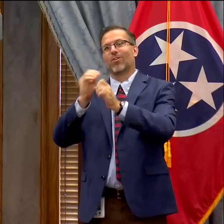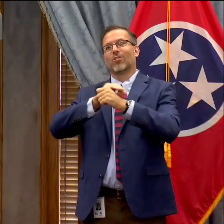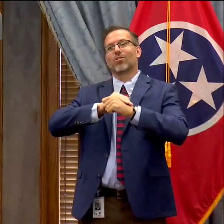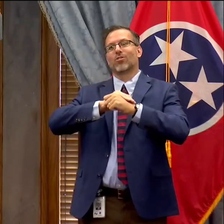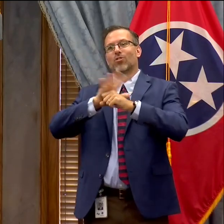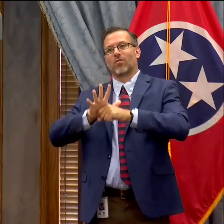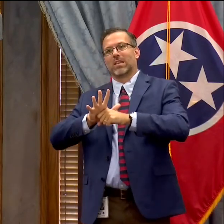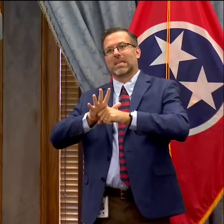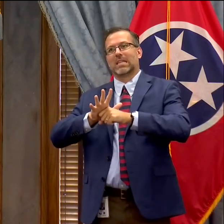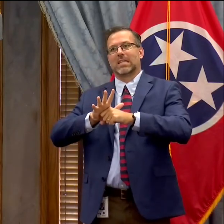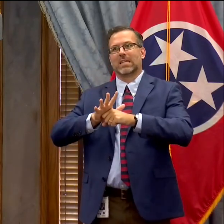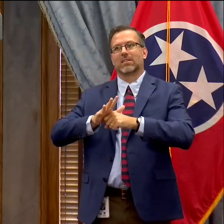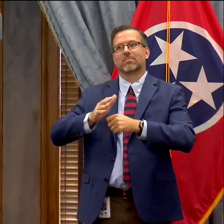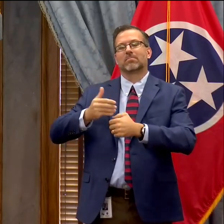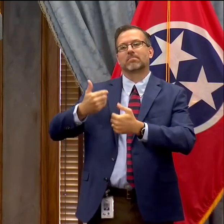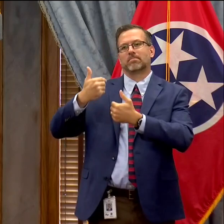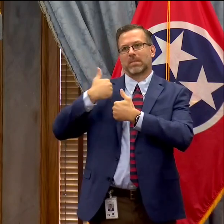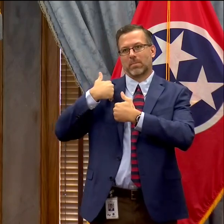protection